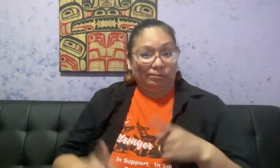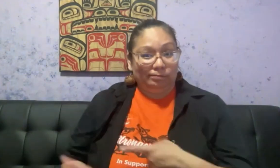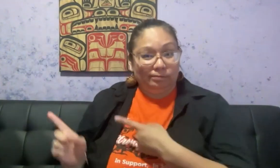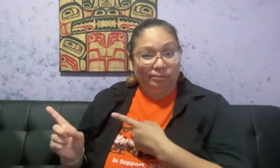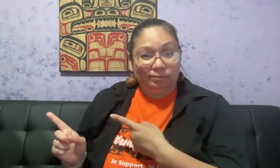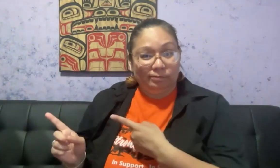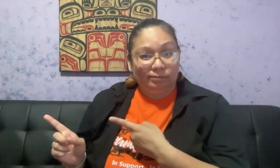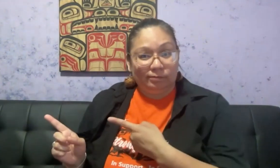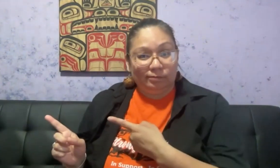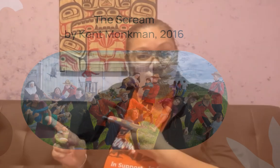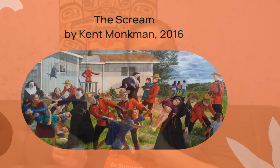Now, see this photo here?